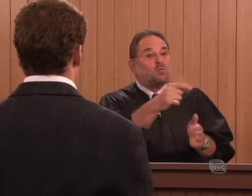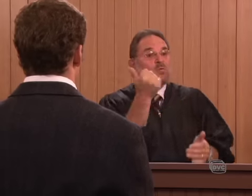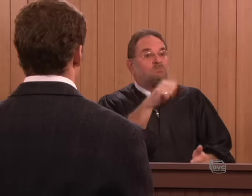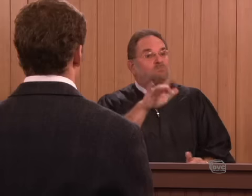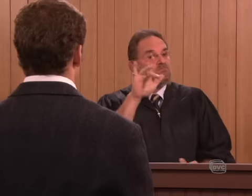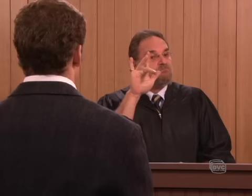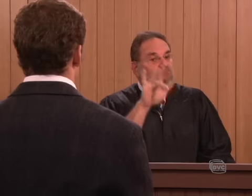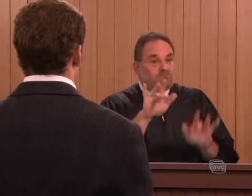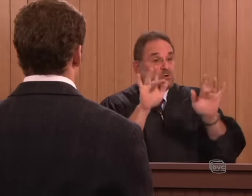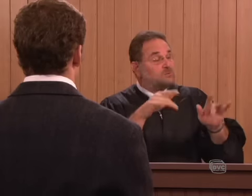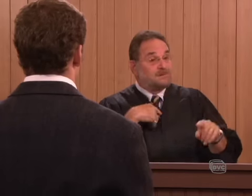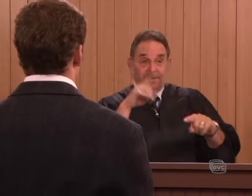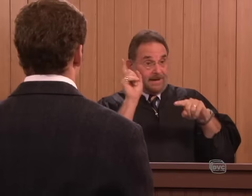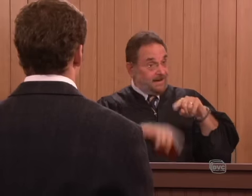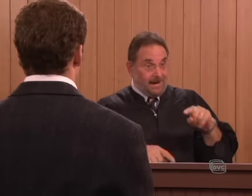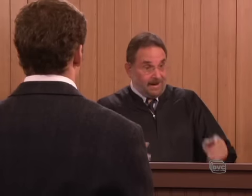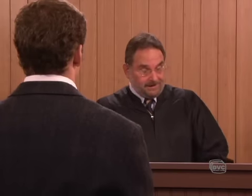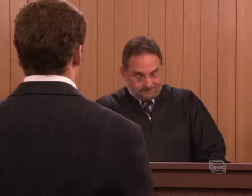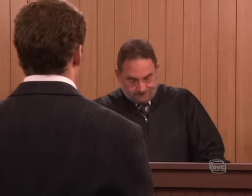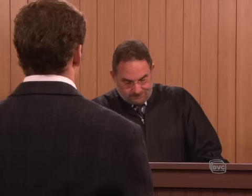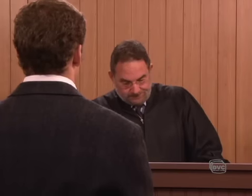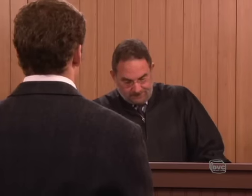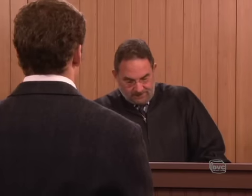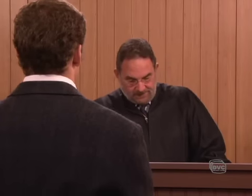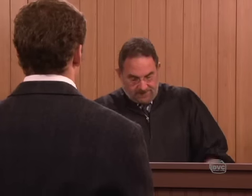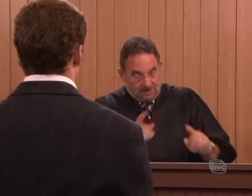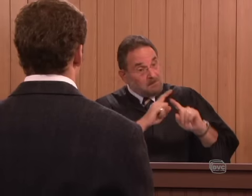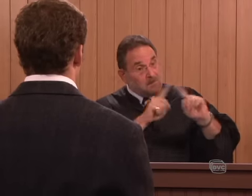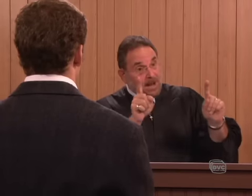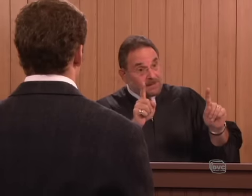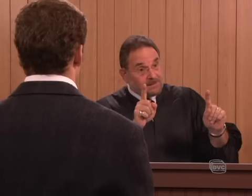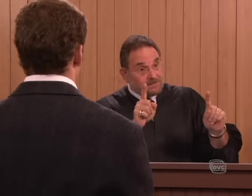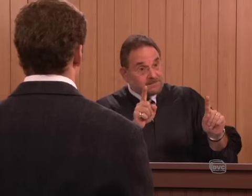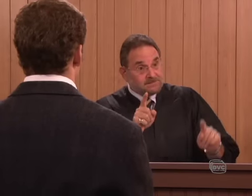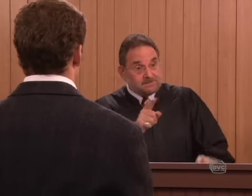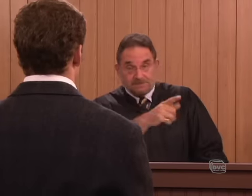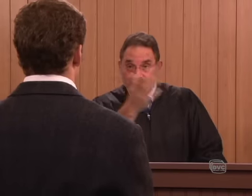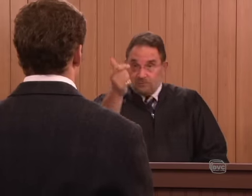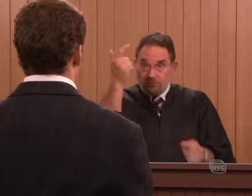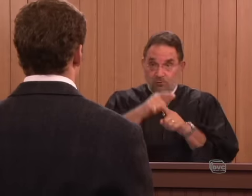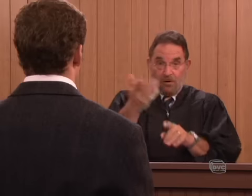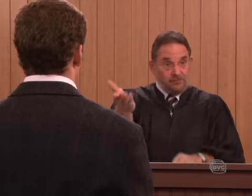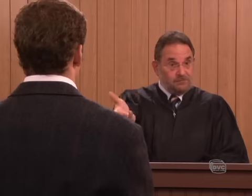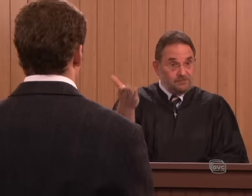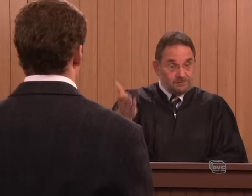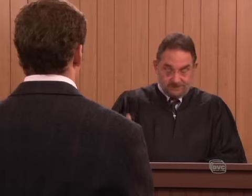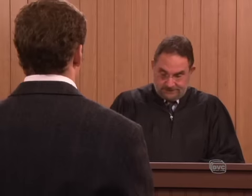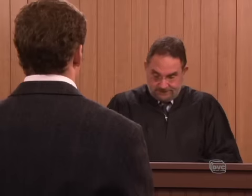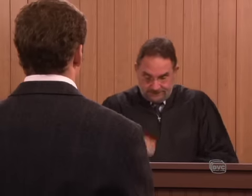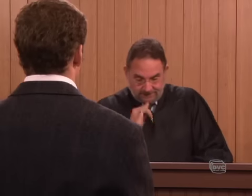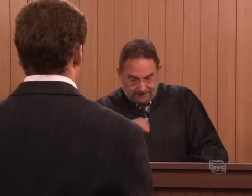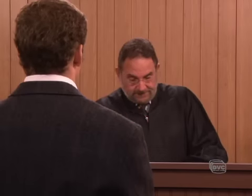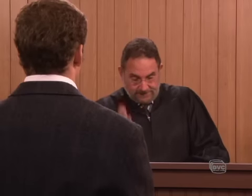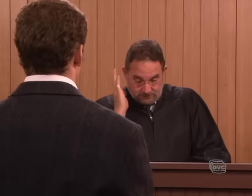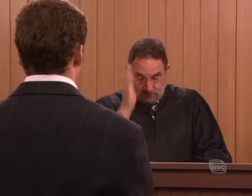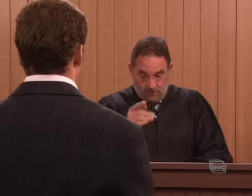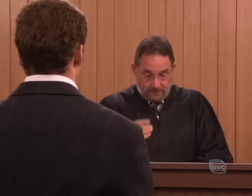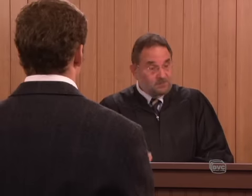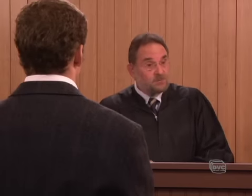show you any mercy I can't but your brother is